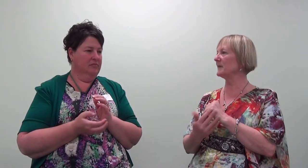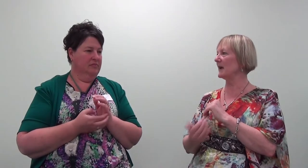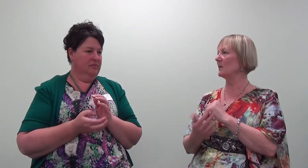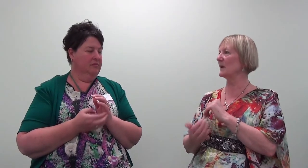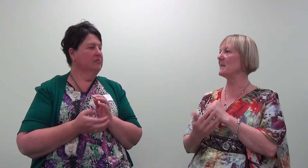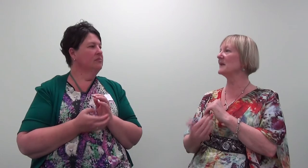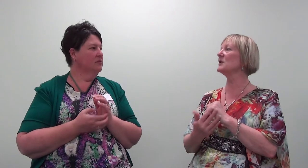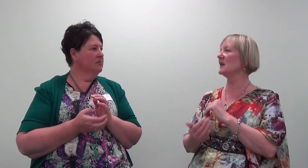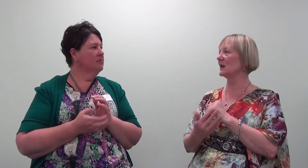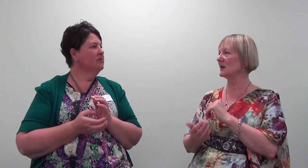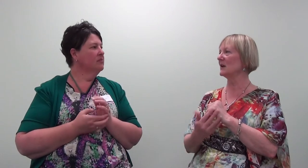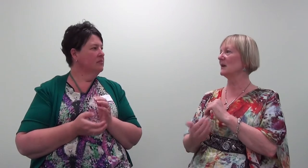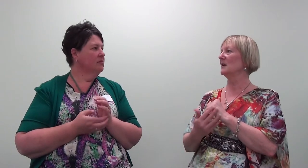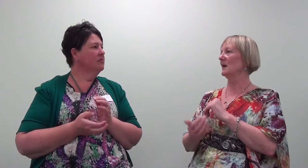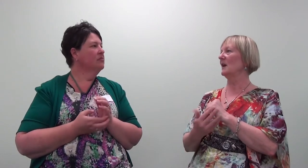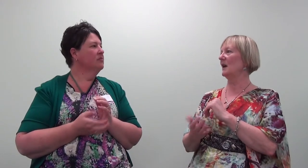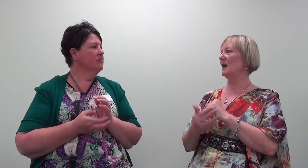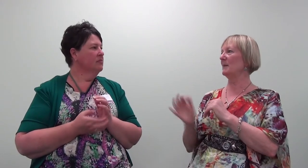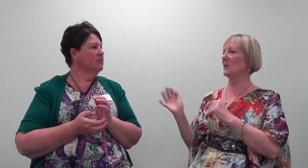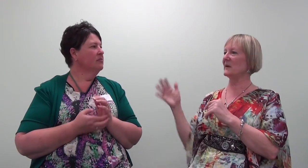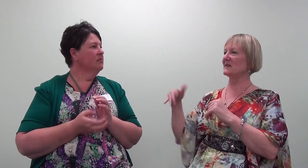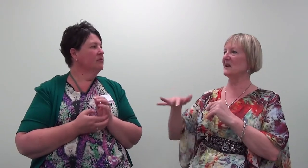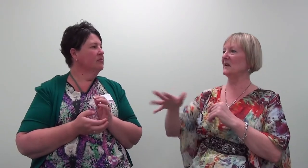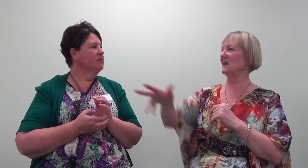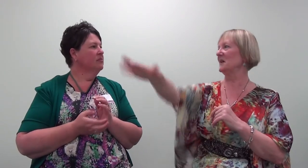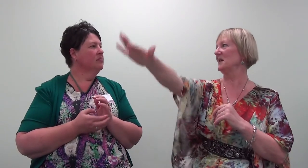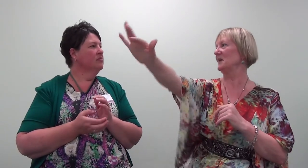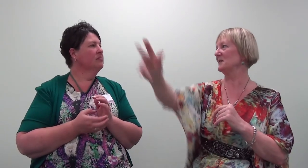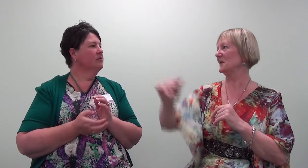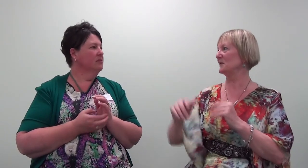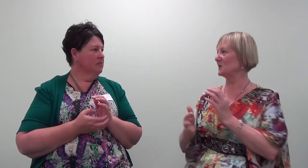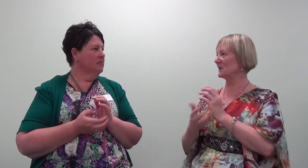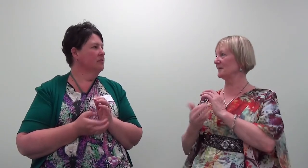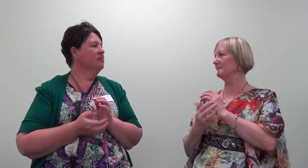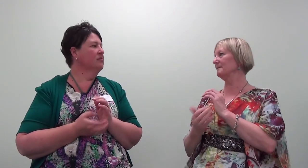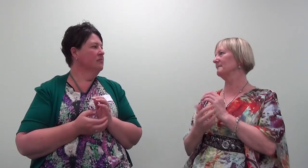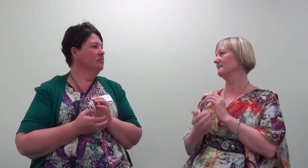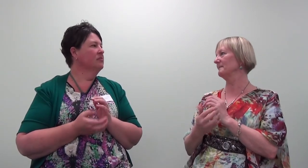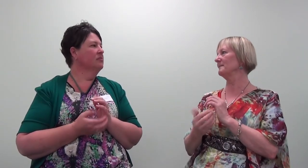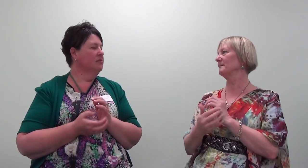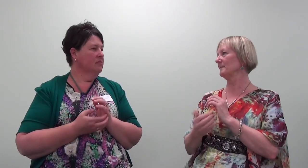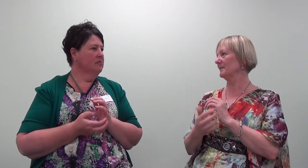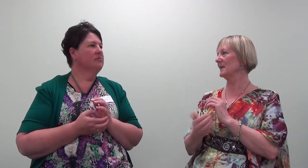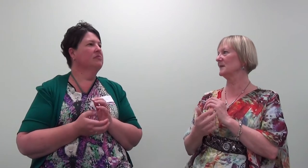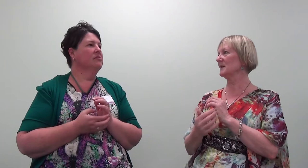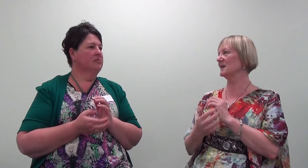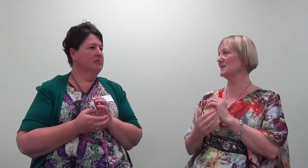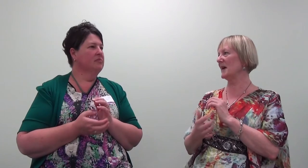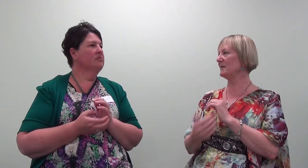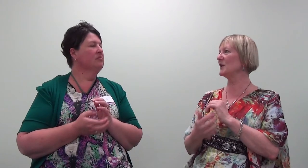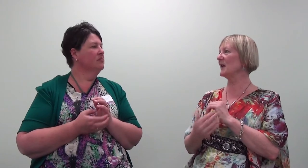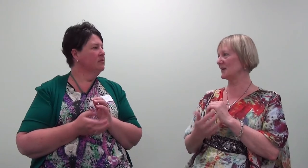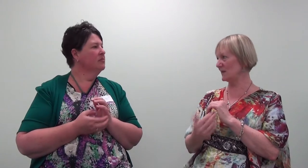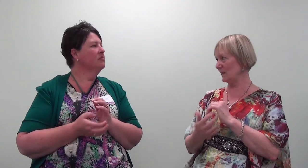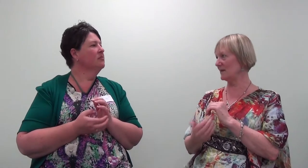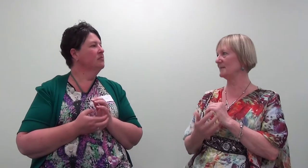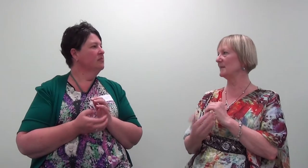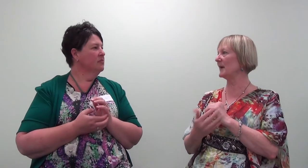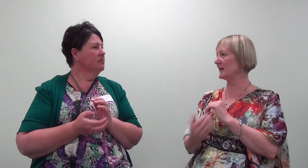event, we're imagining it, but we're sending stuff to it. So there's a part of you connecting with it, a part